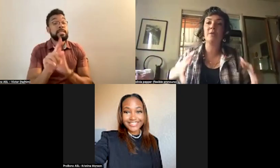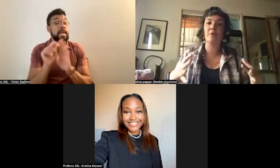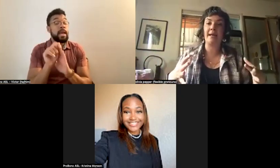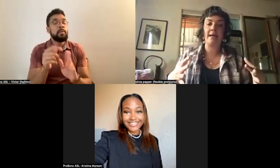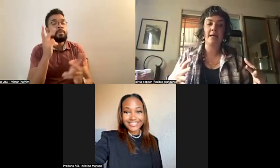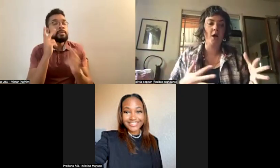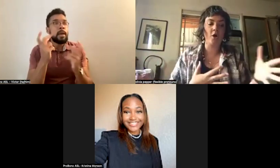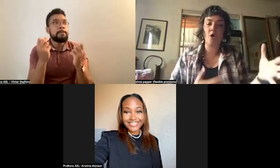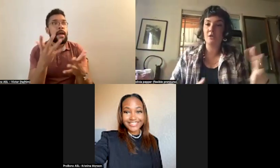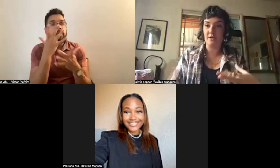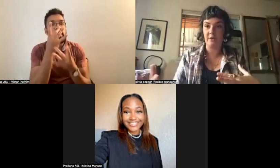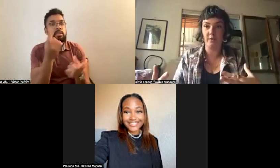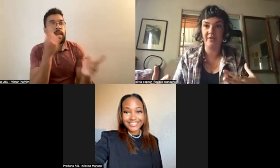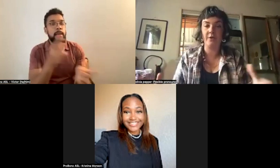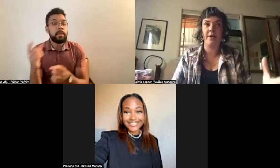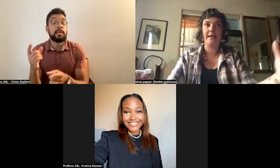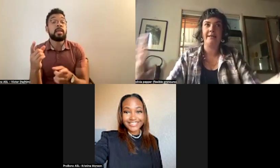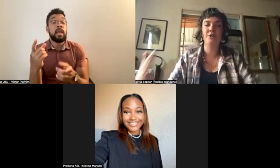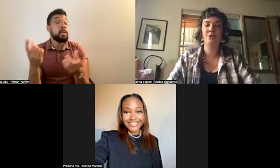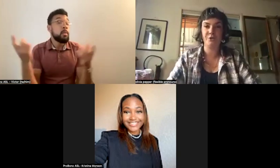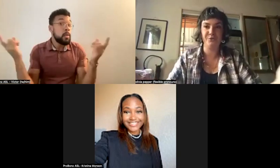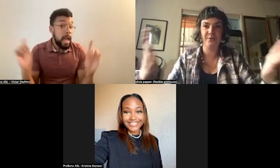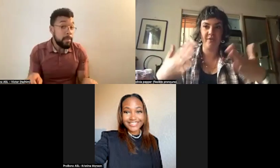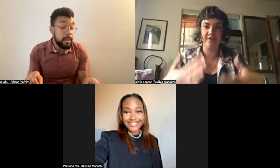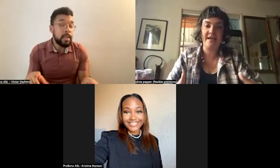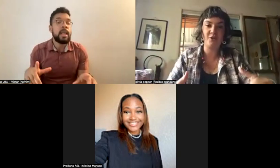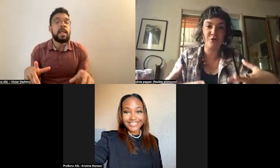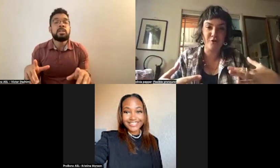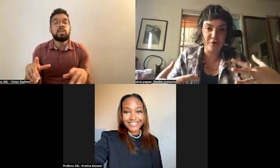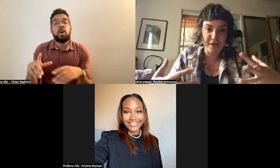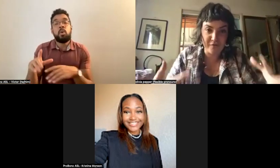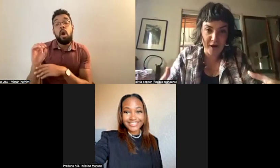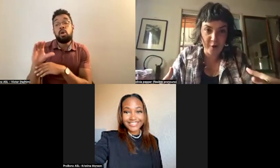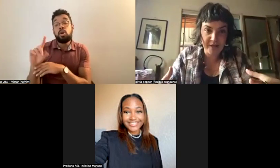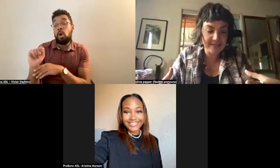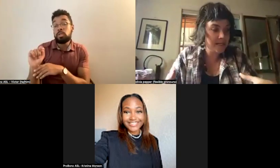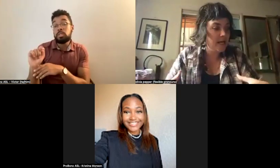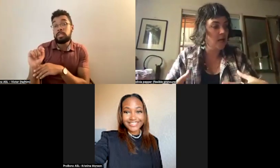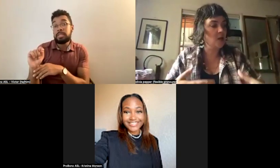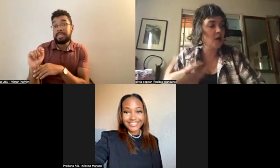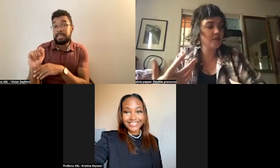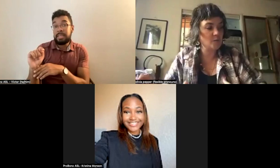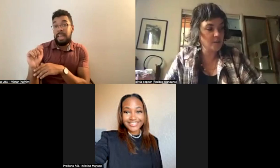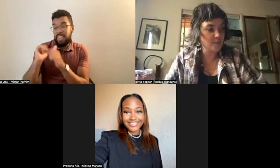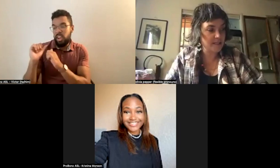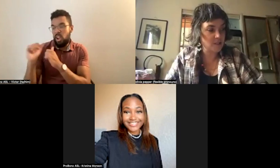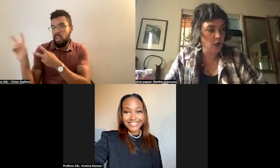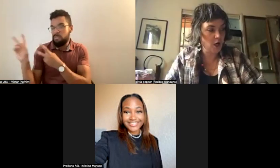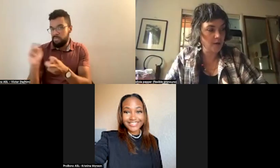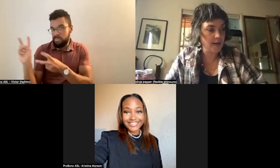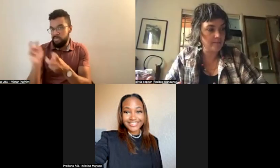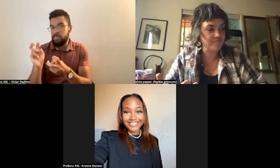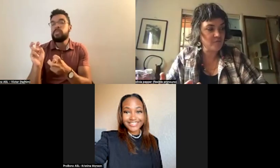actually bringing a cult and ritual theater into the theatrical environment. A lot of this was based